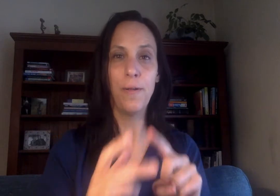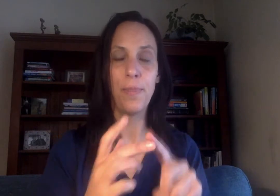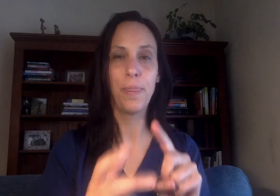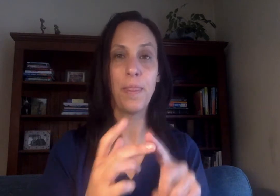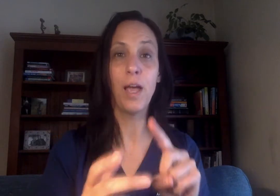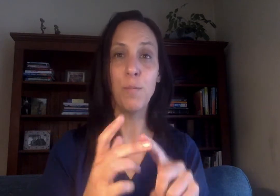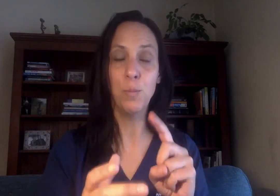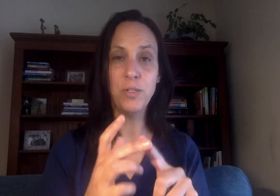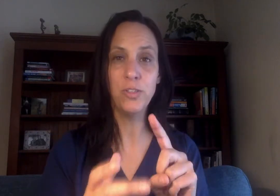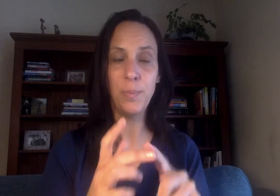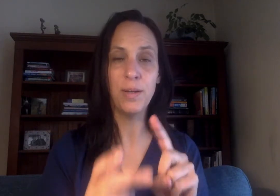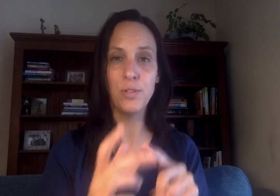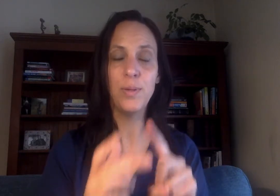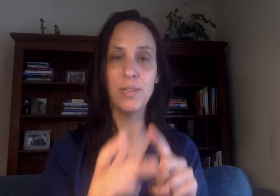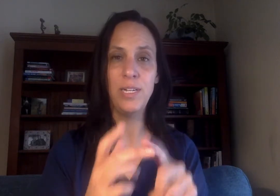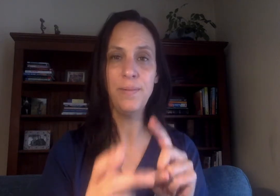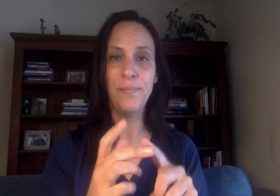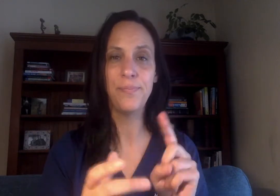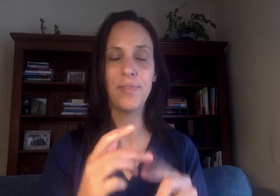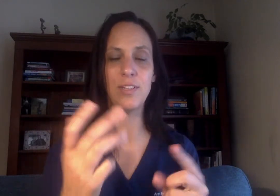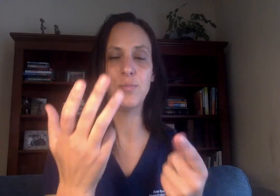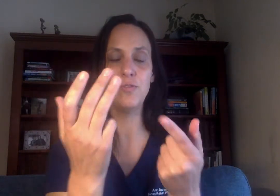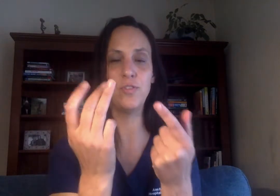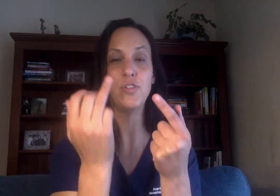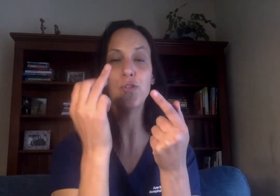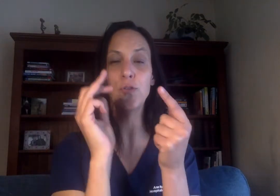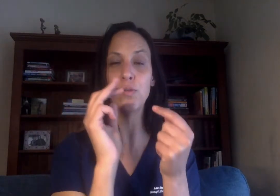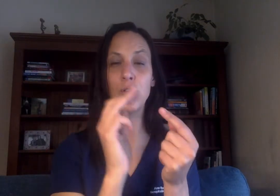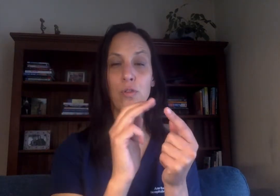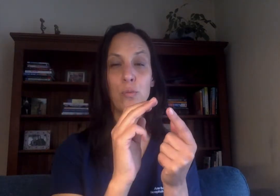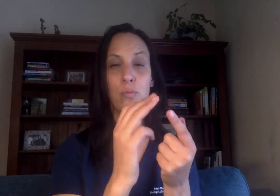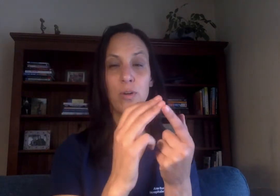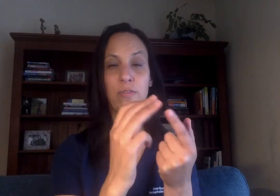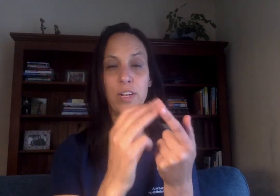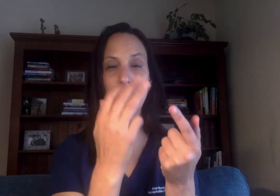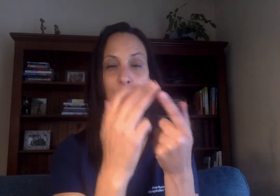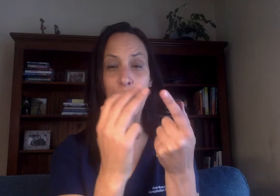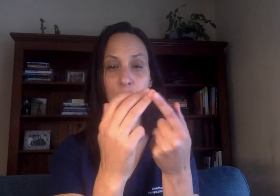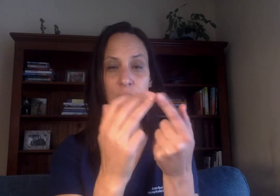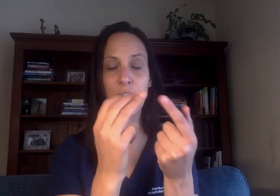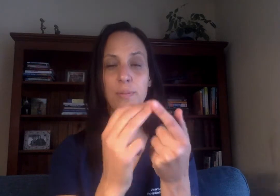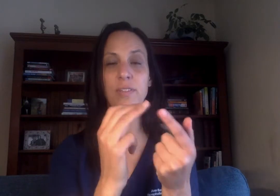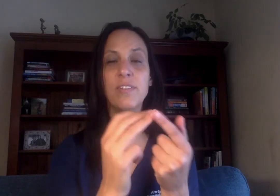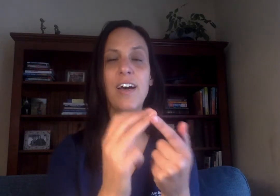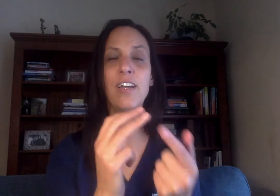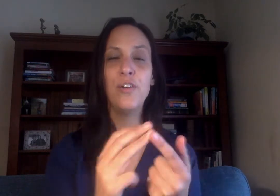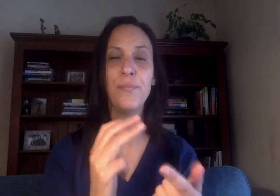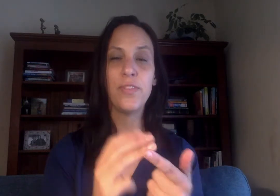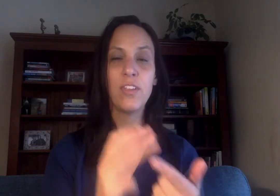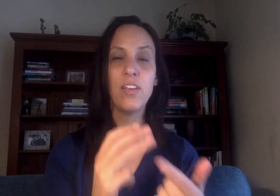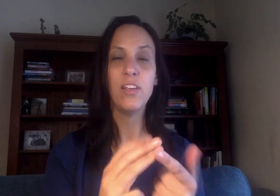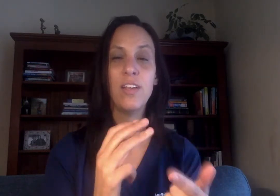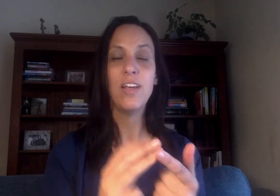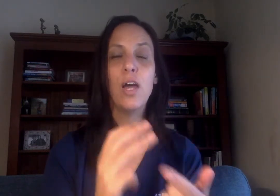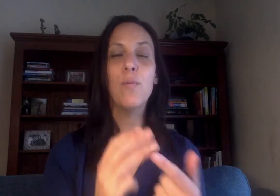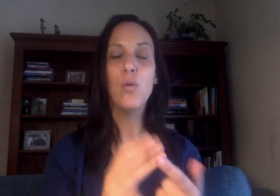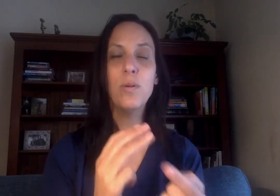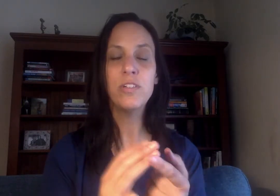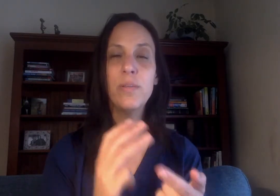I'm open to the possibility. Let's move to the ring finger. Remember, it's the opposite side. I'm open to the